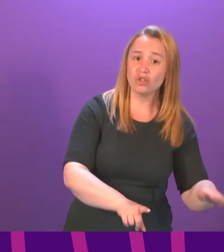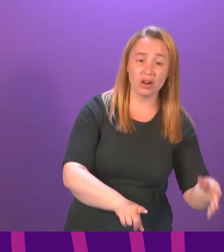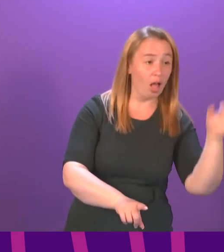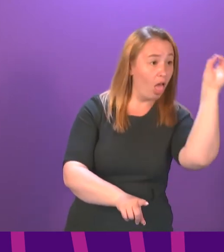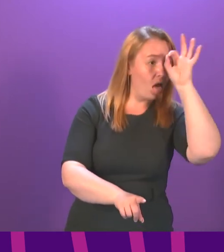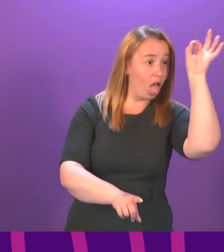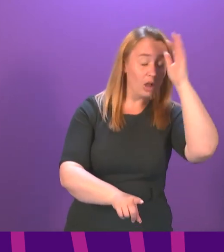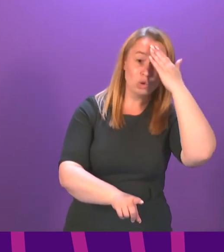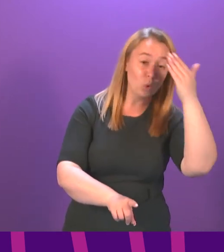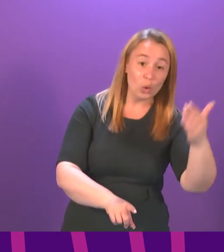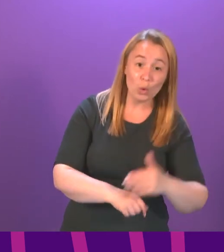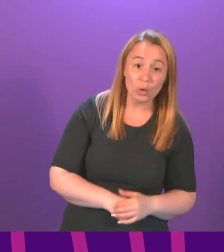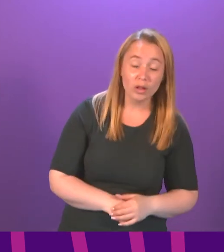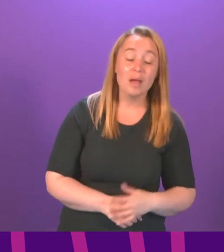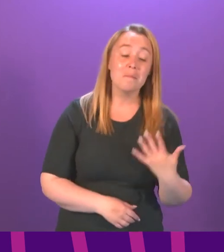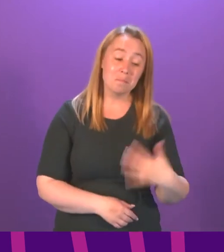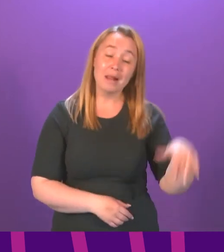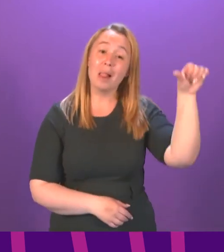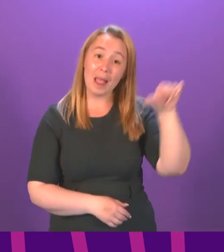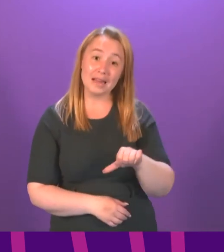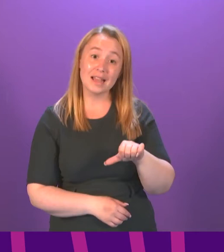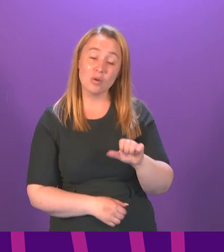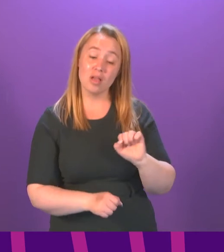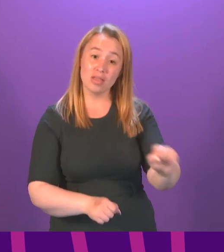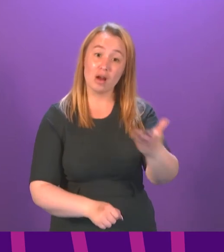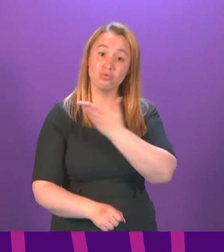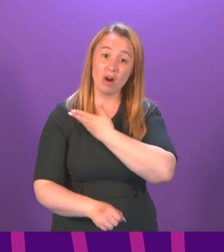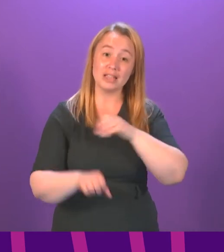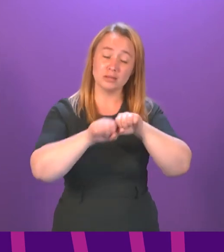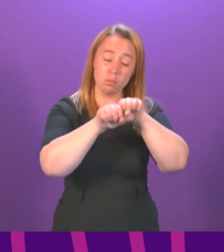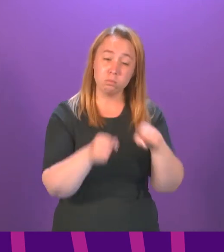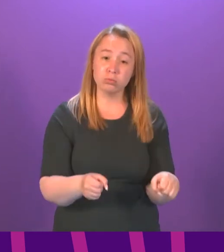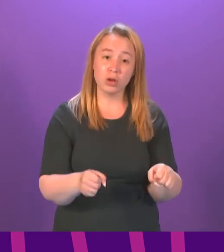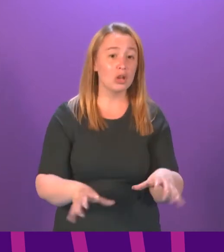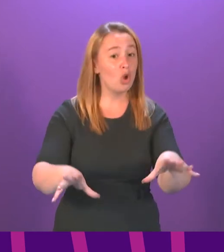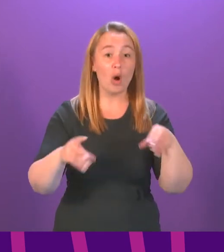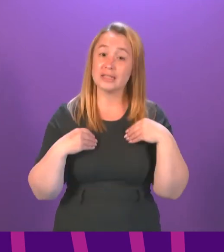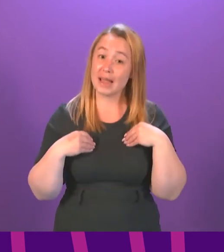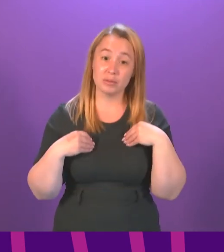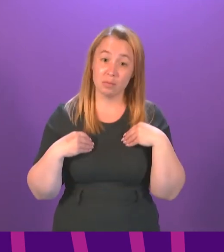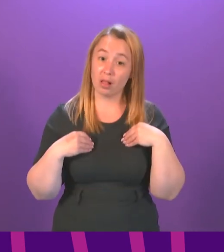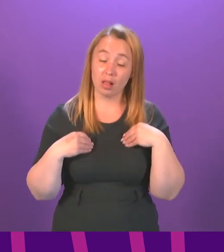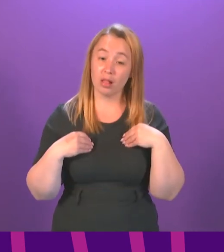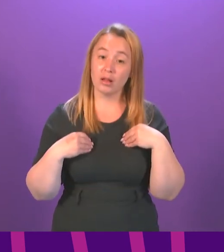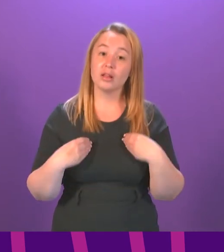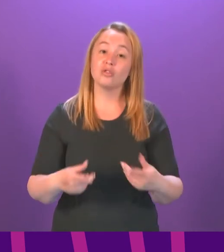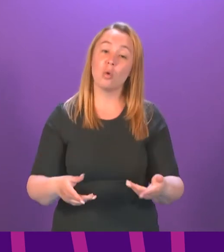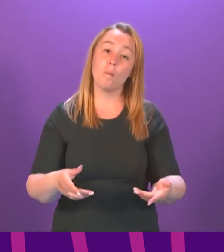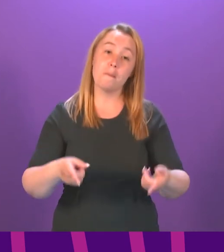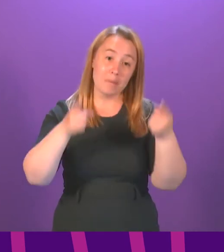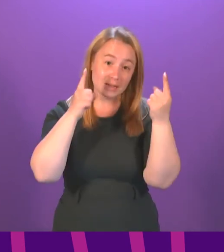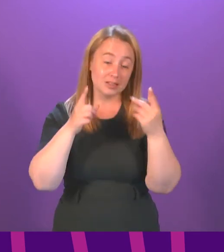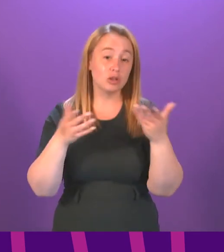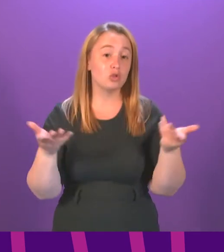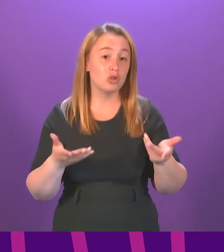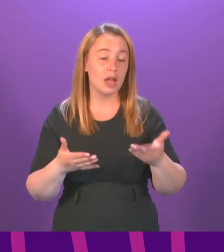not only been let down, their rights have been infringed. This is totally unacceptable and morally wrong. Will the Minister today make a